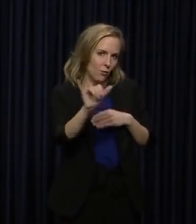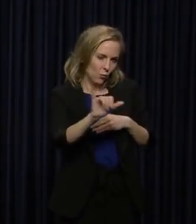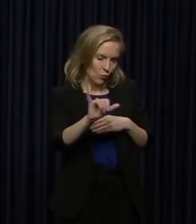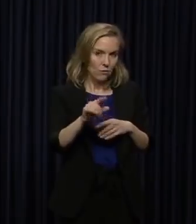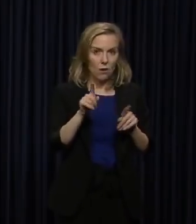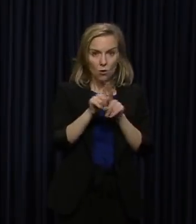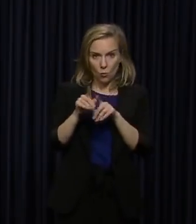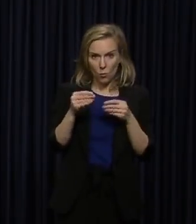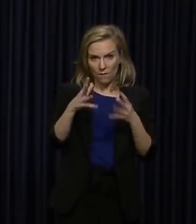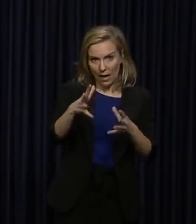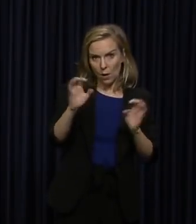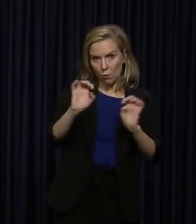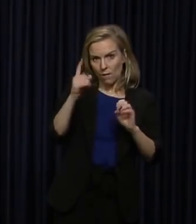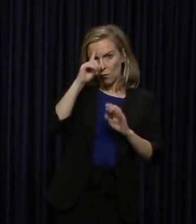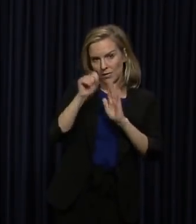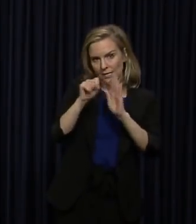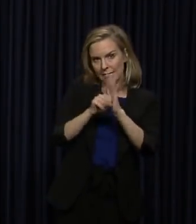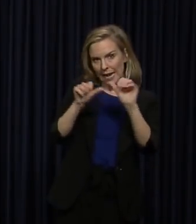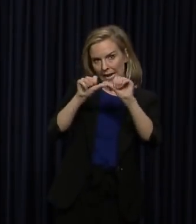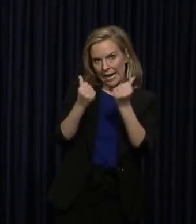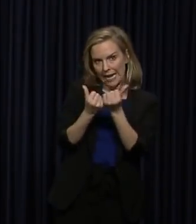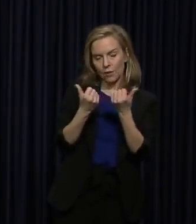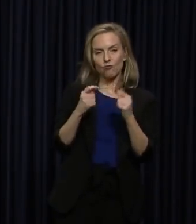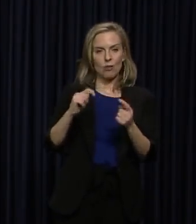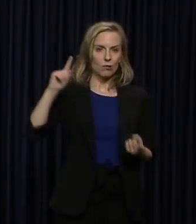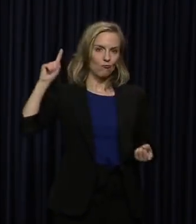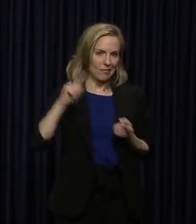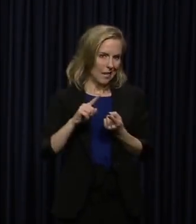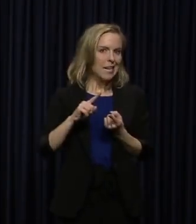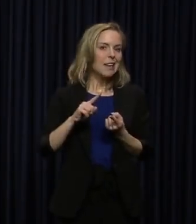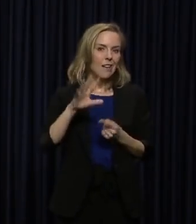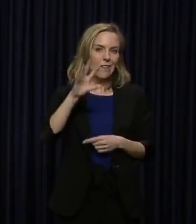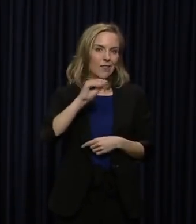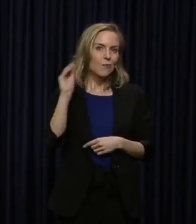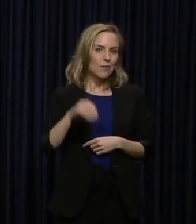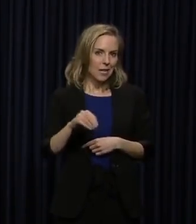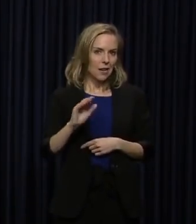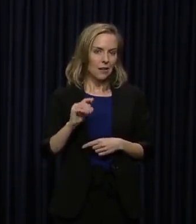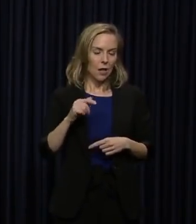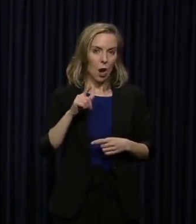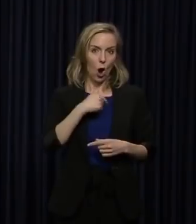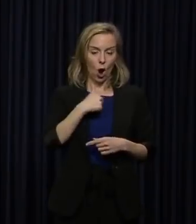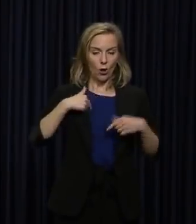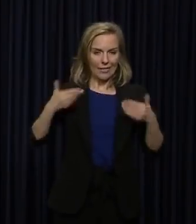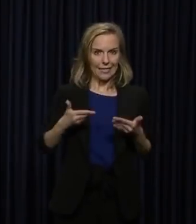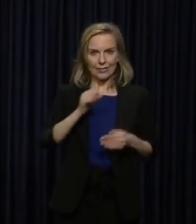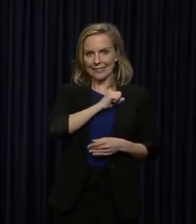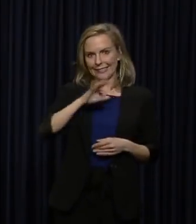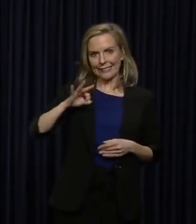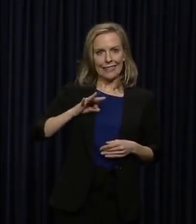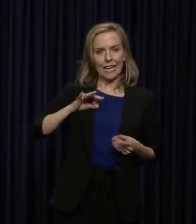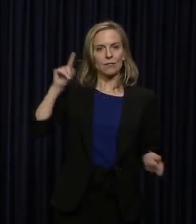to decrease by at least 50% our in-person staffing.